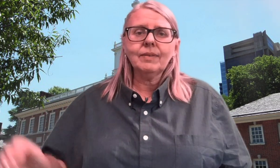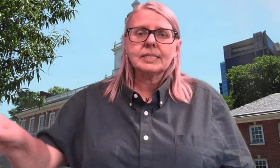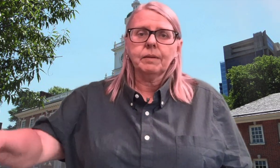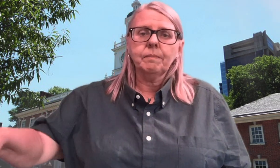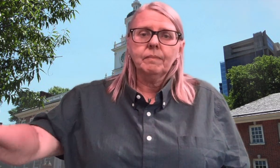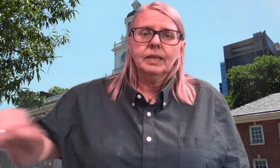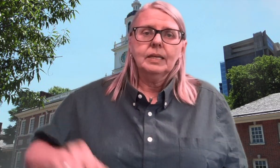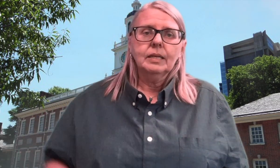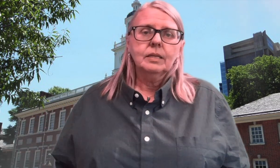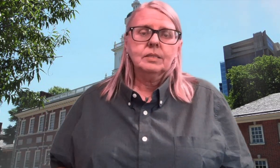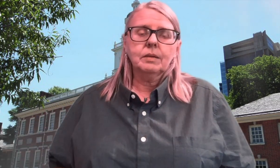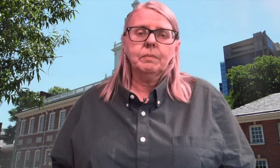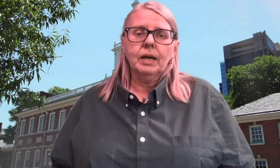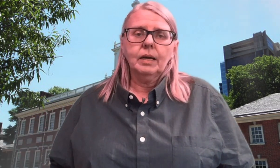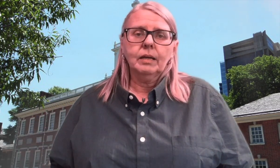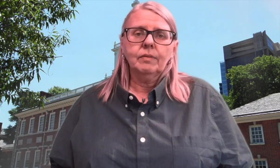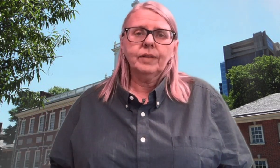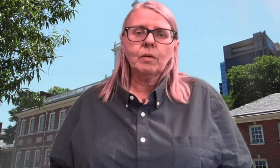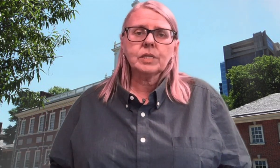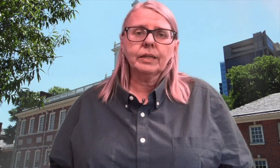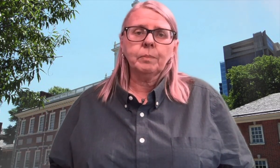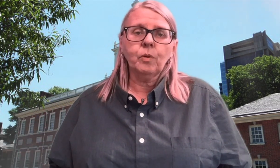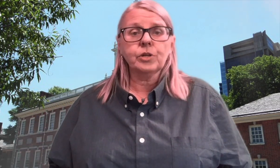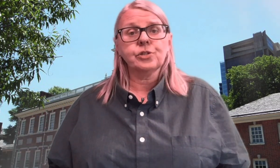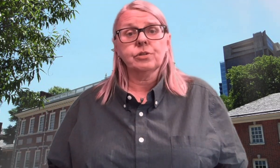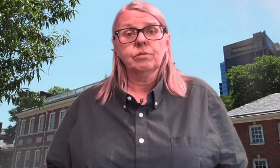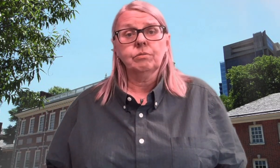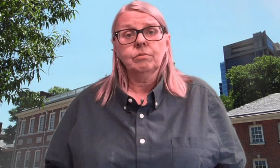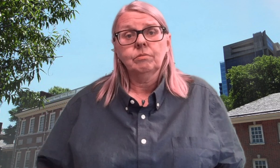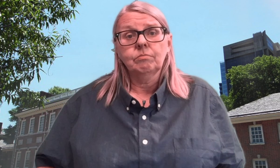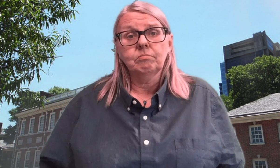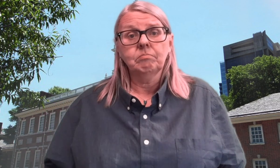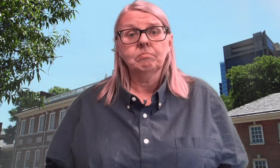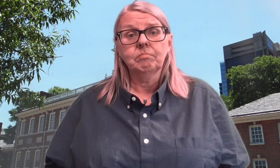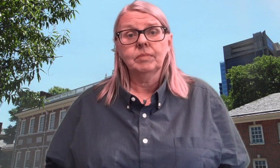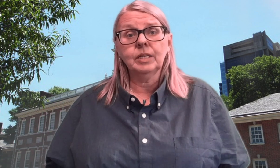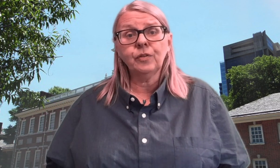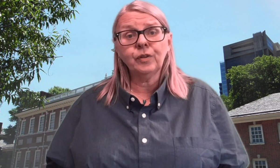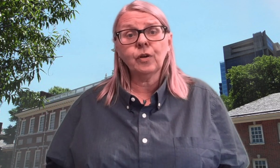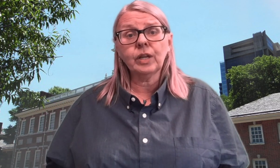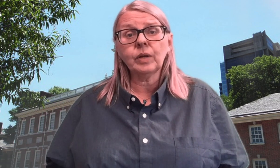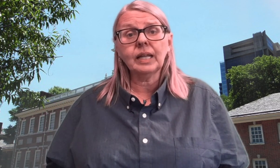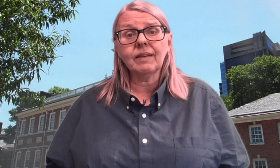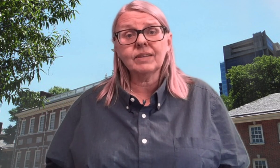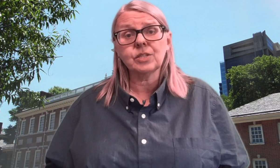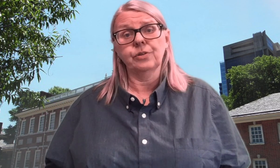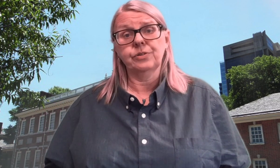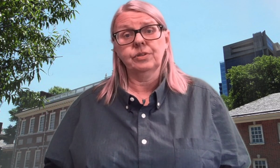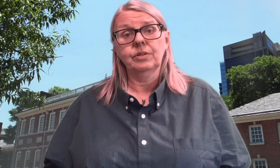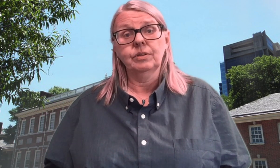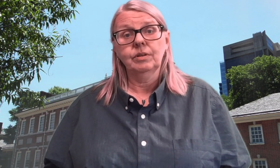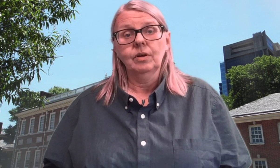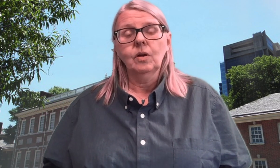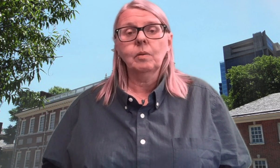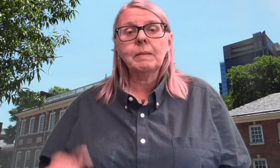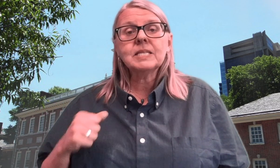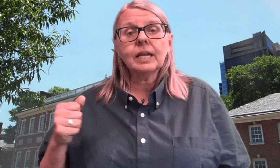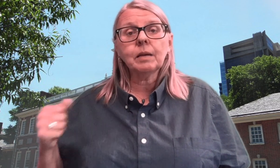some flowers on their porch. And you know they don't get a lot of visitors. Or maybe sending a